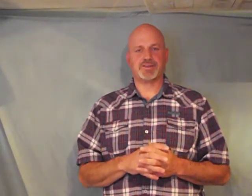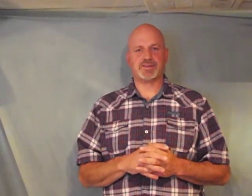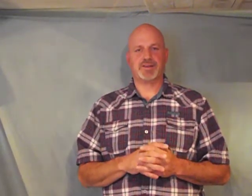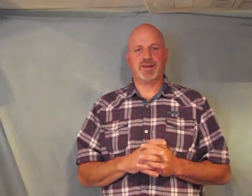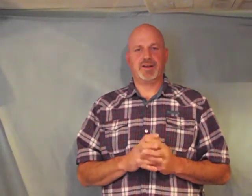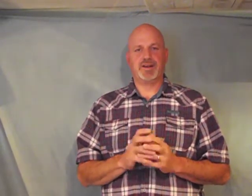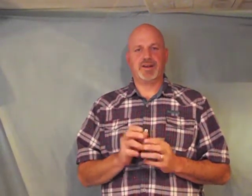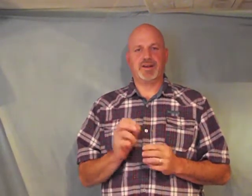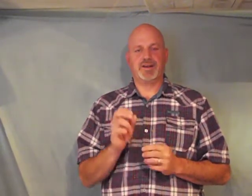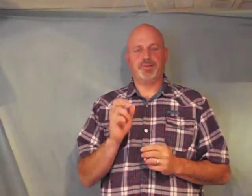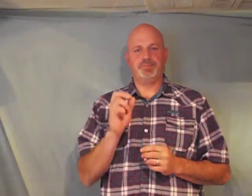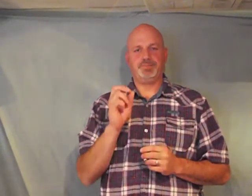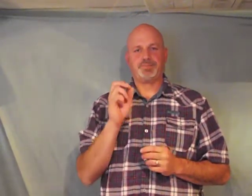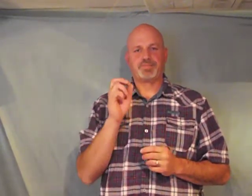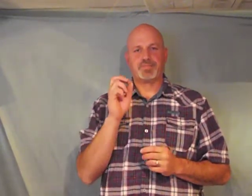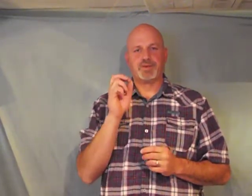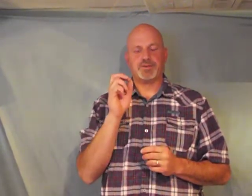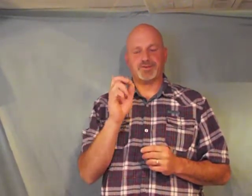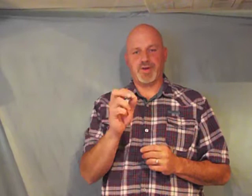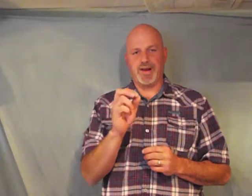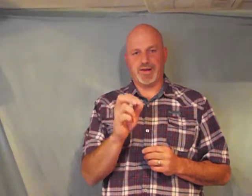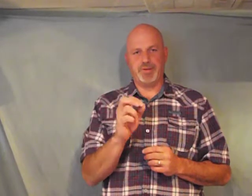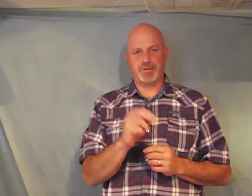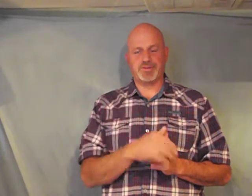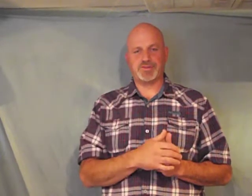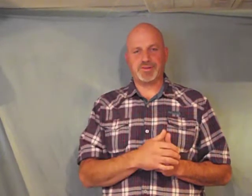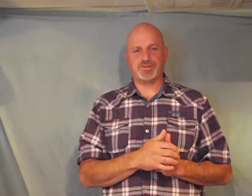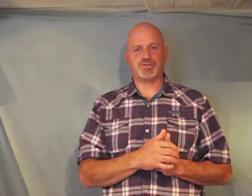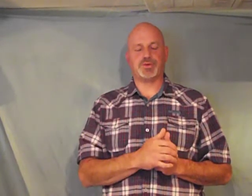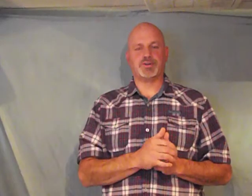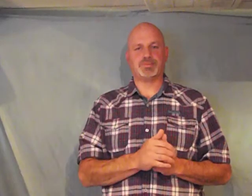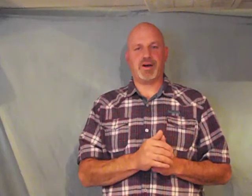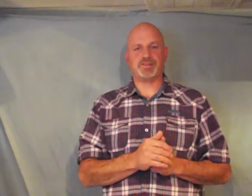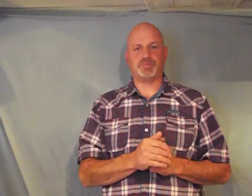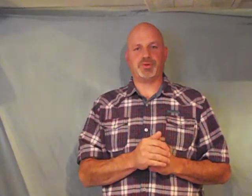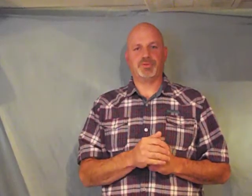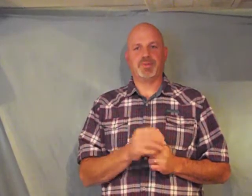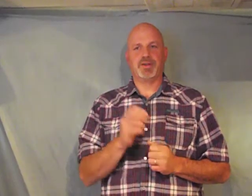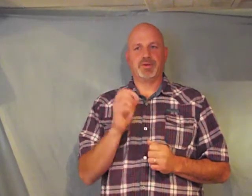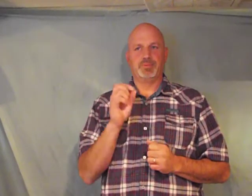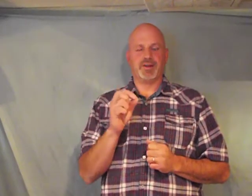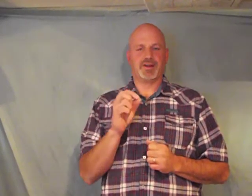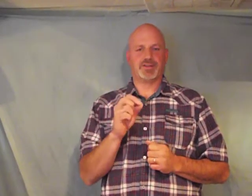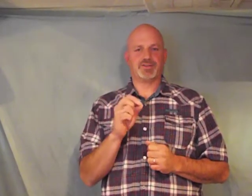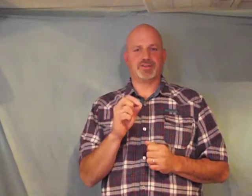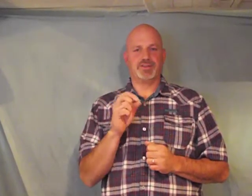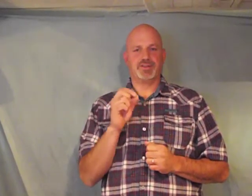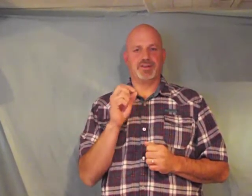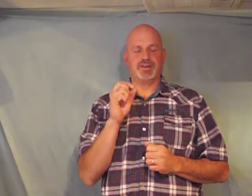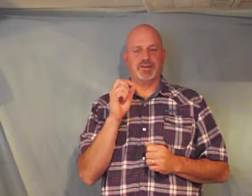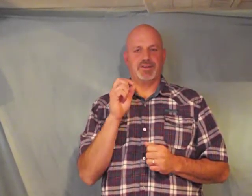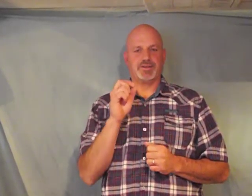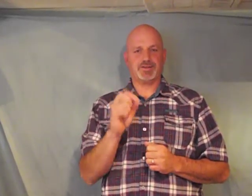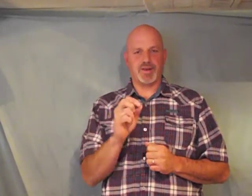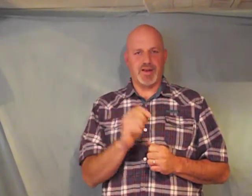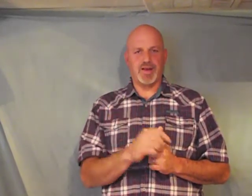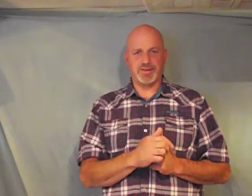I'm going to try to keep this as short as possible but I can assure you that that there's a lot to